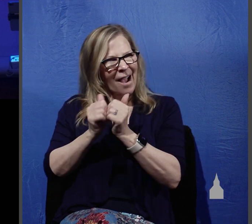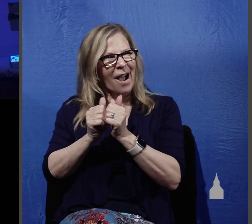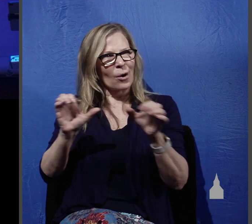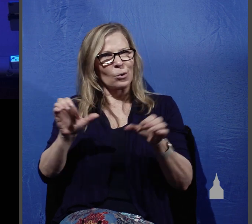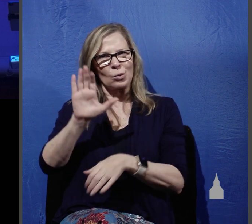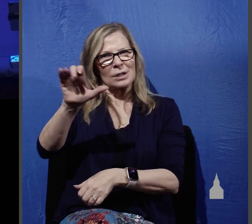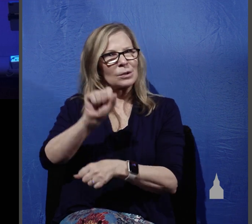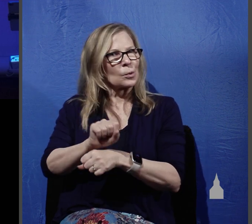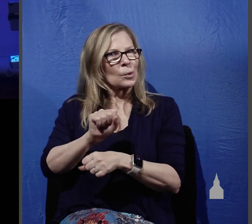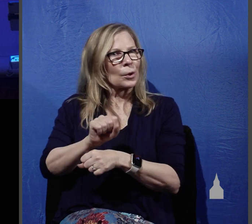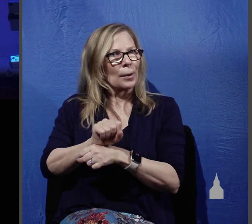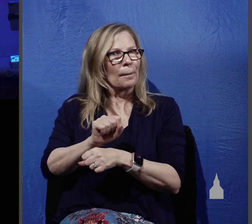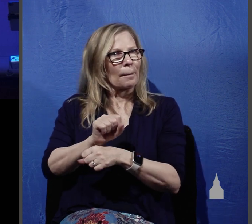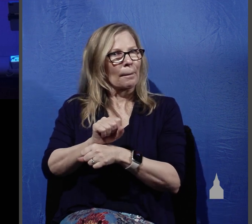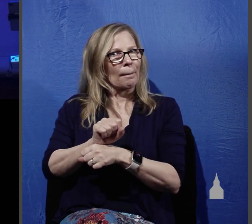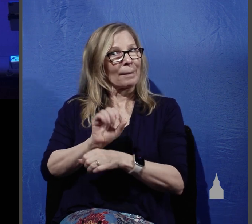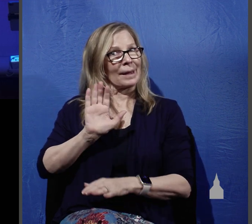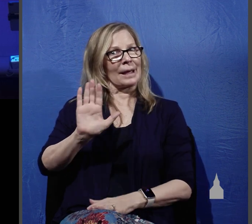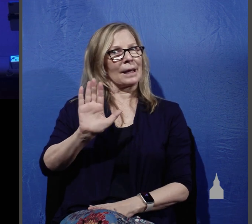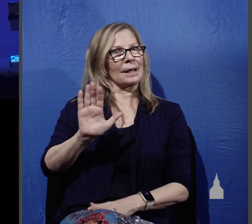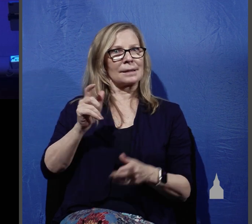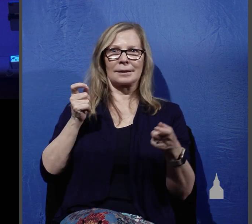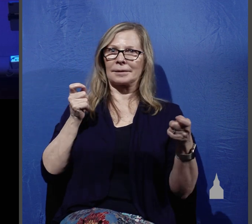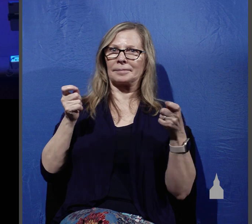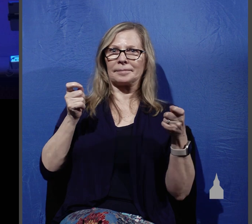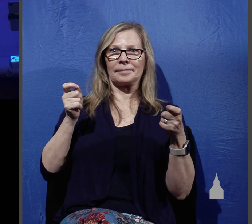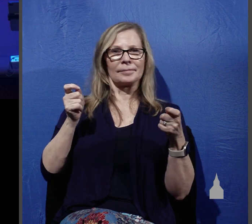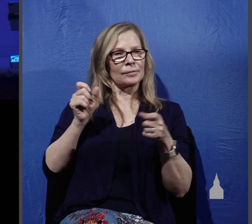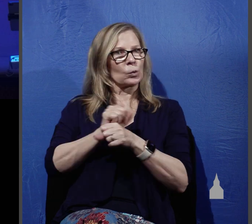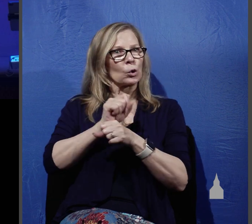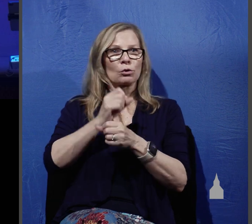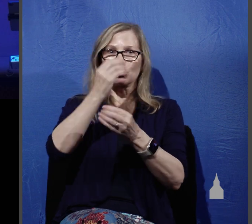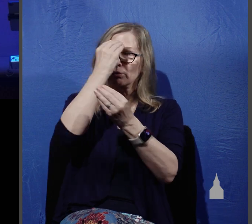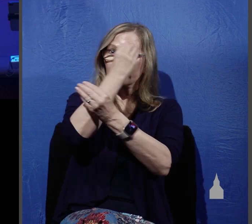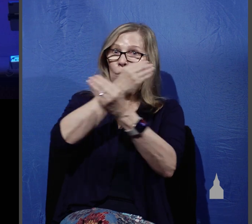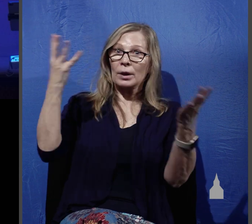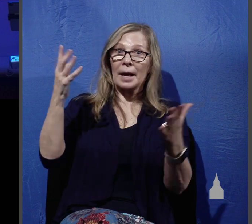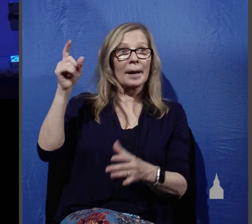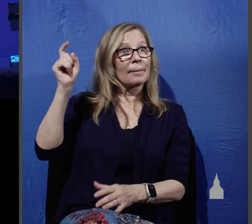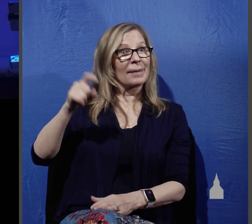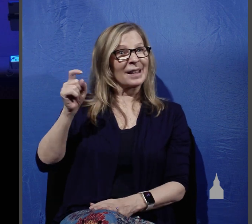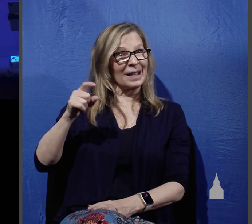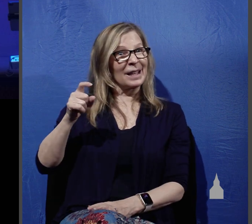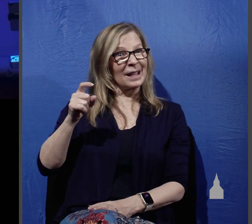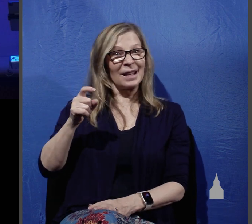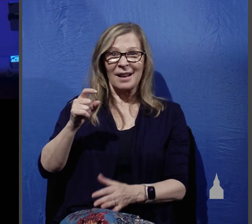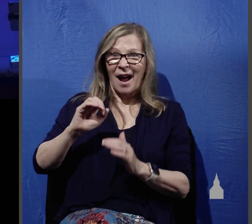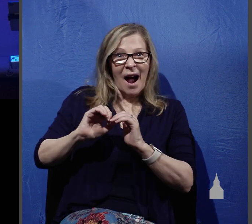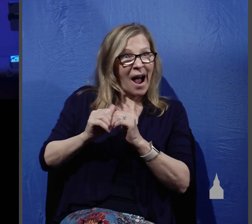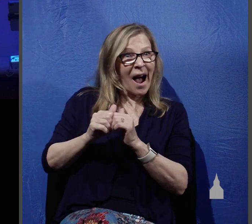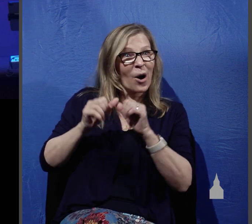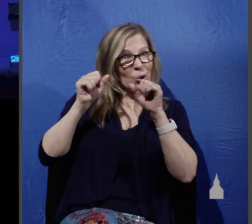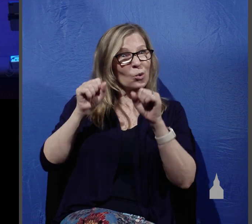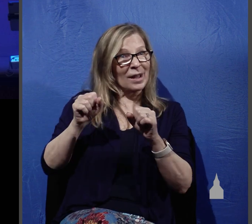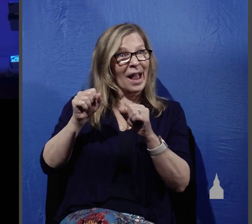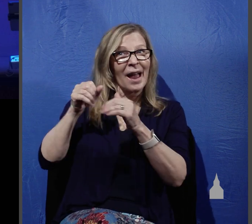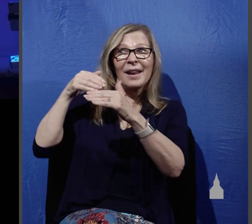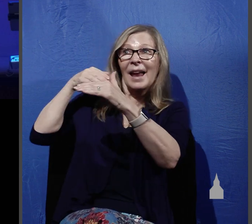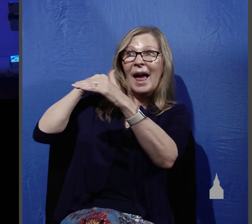work, kingdom work, the work of proclaiming the need to enter his kingdom of salvation. And these